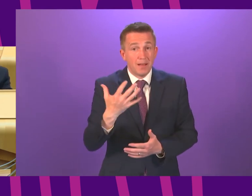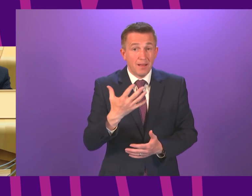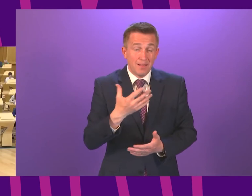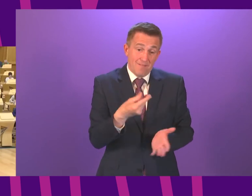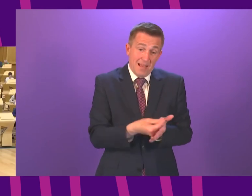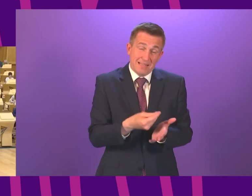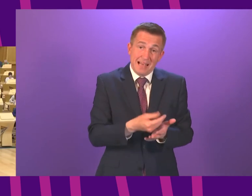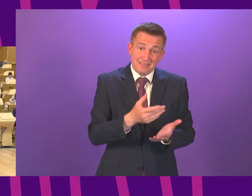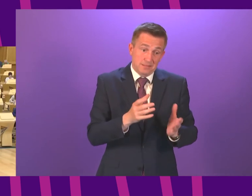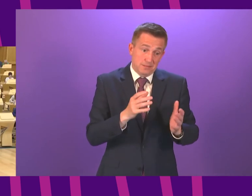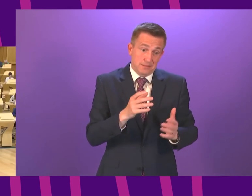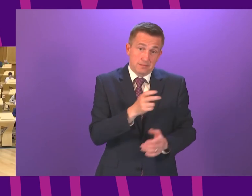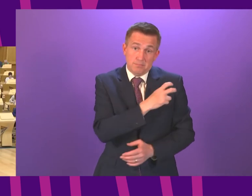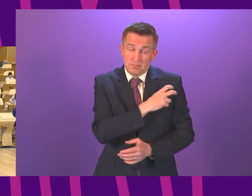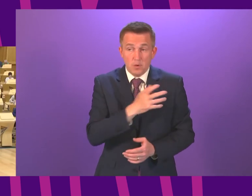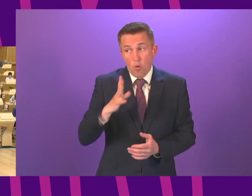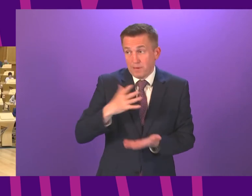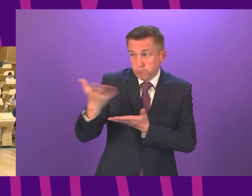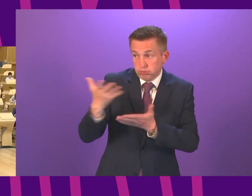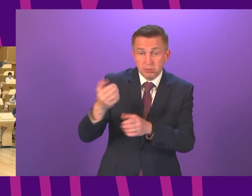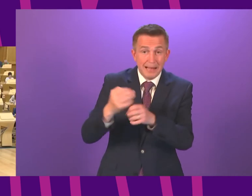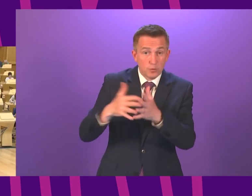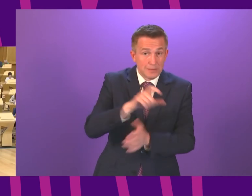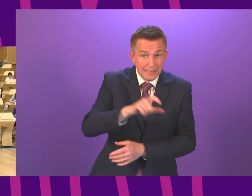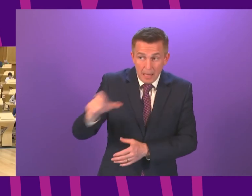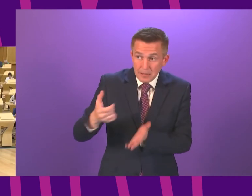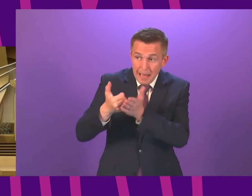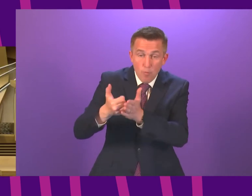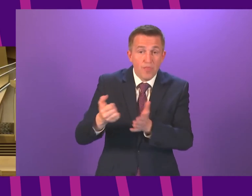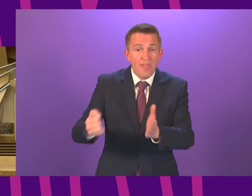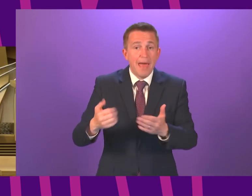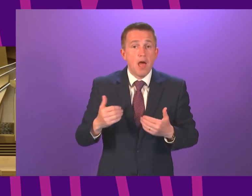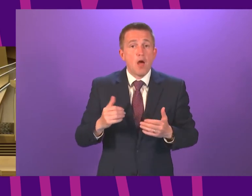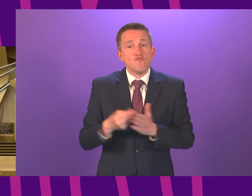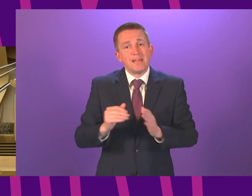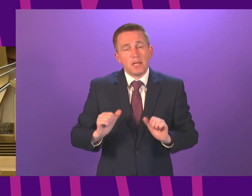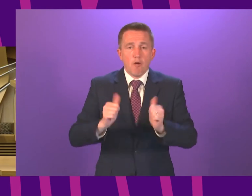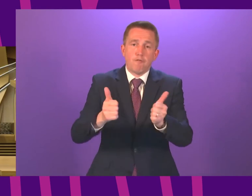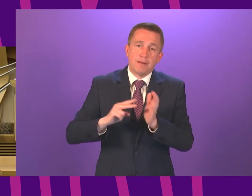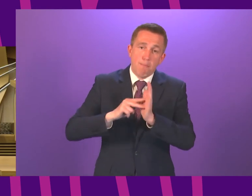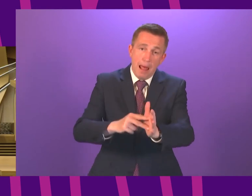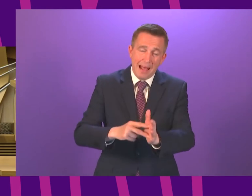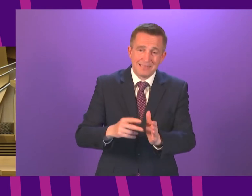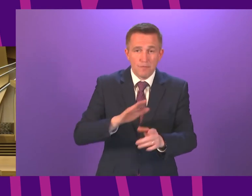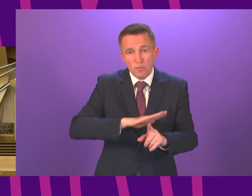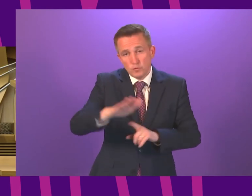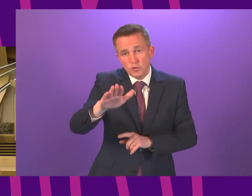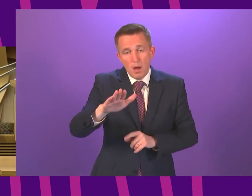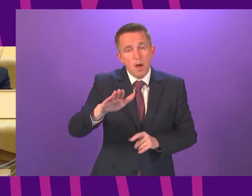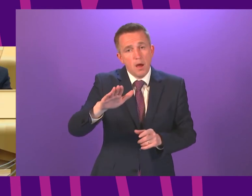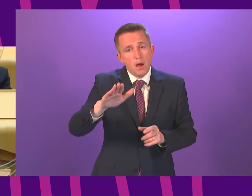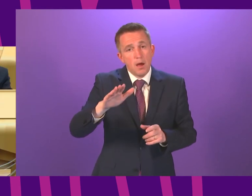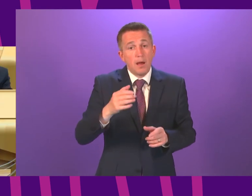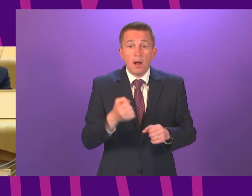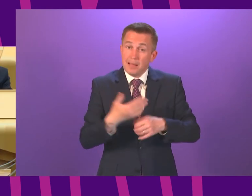their preference is that the government works to support them in their recovery plans and that is what we will do the measures we have